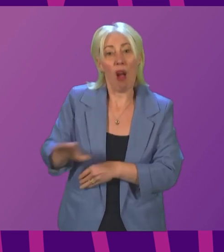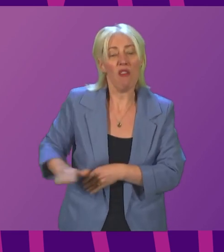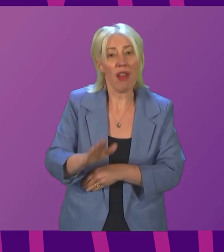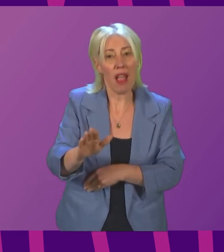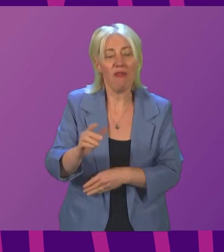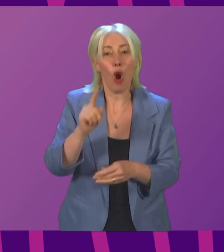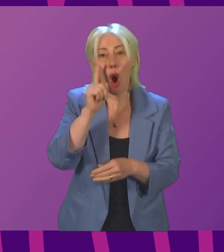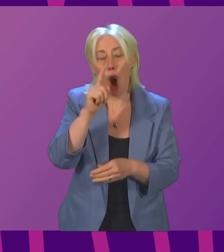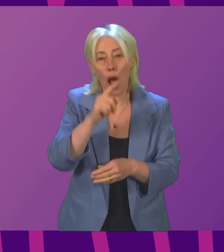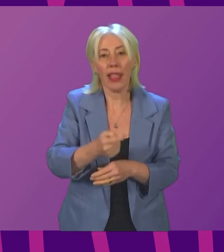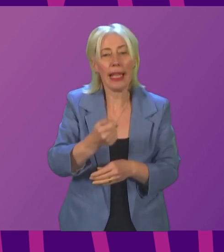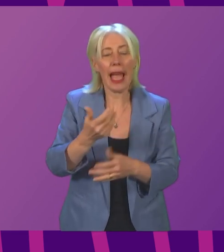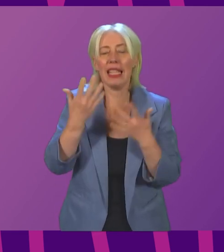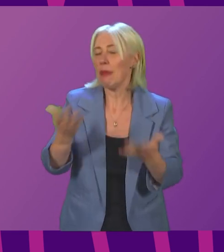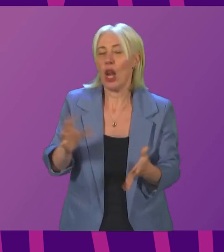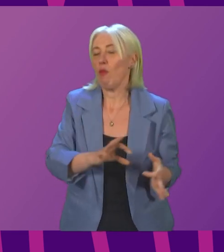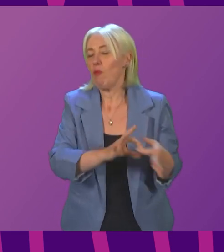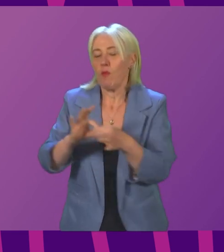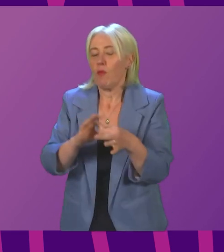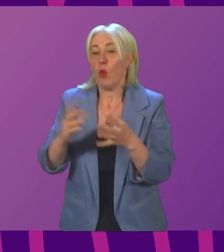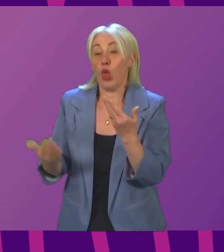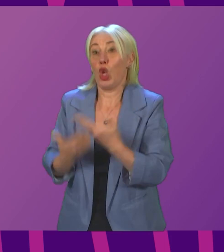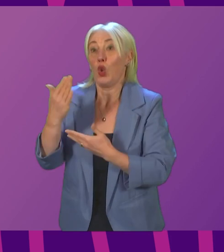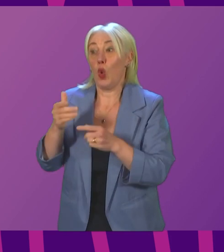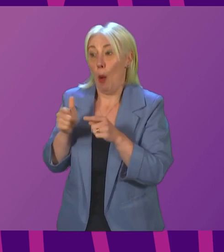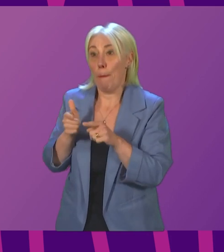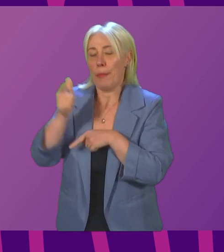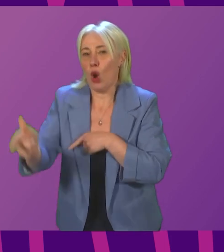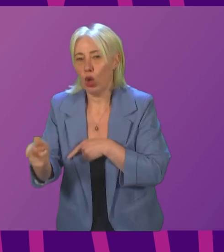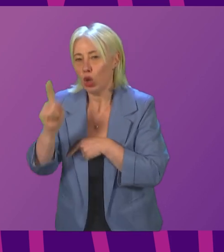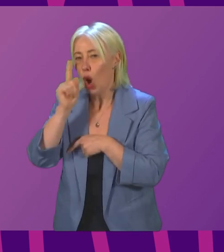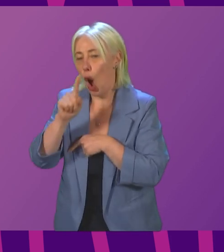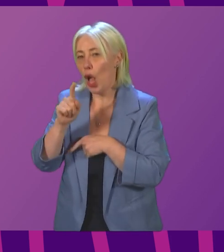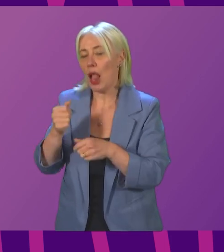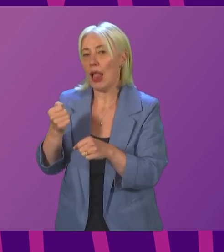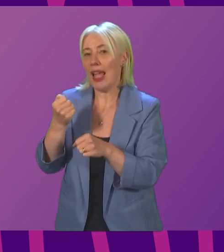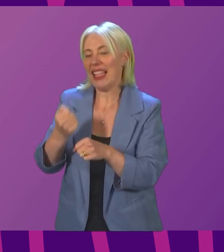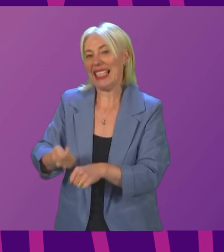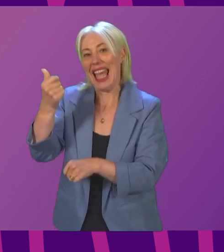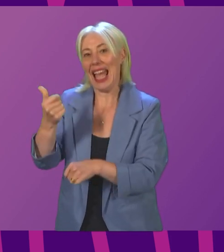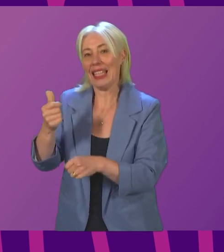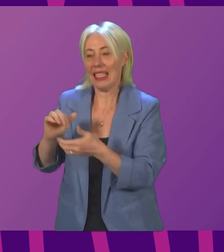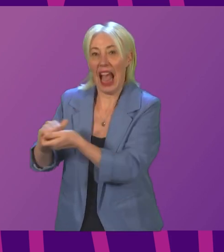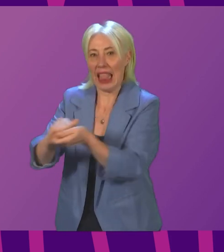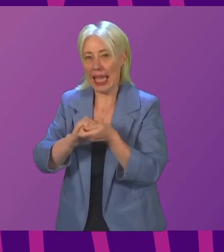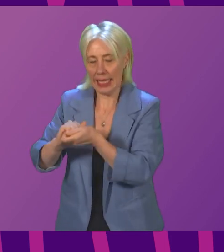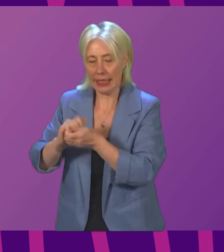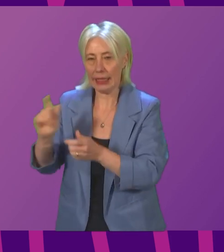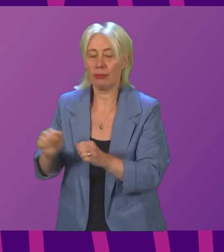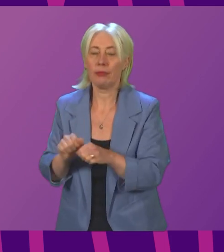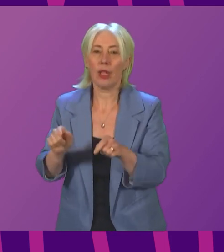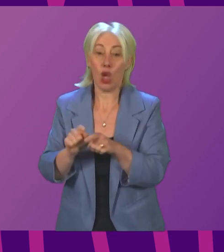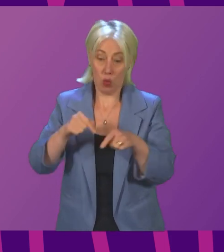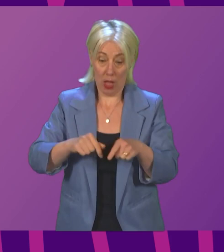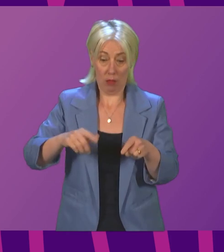with the new Beyond Oil and Gas Alliance. We also published additional detail on our policy ambitions for onshore and offshore wind and